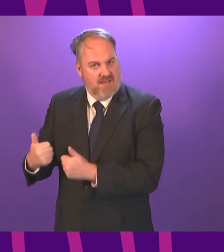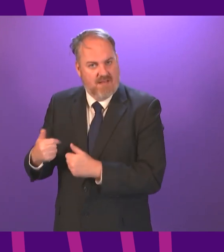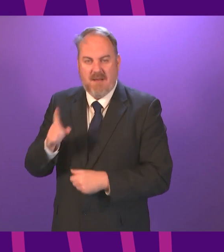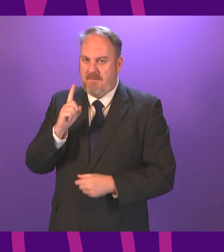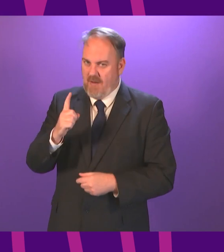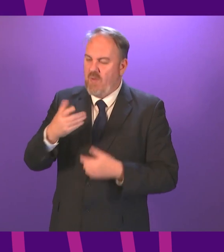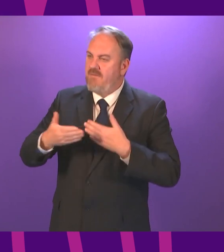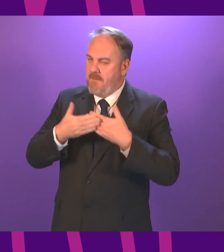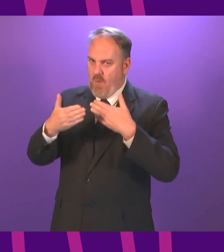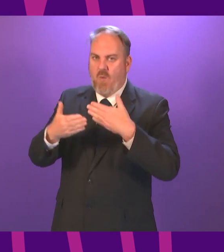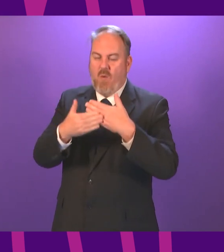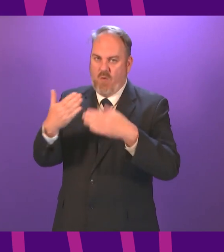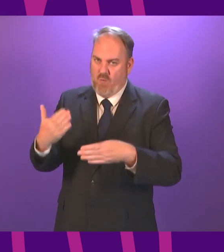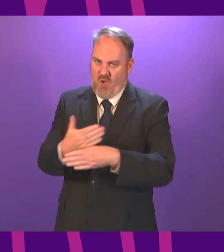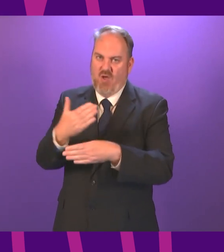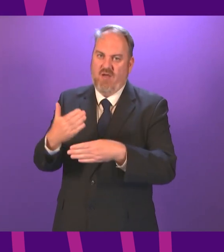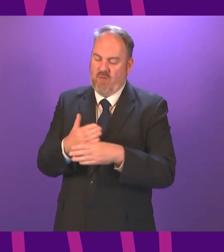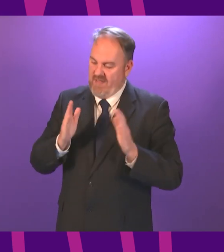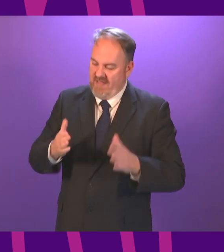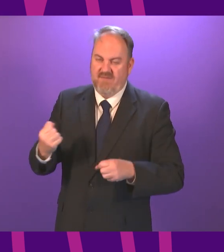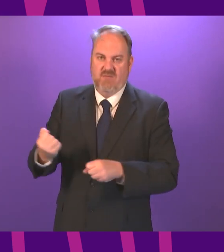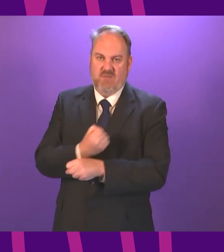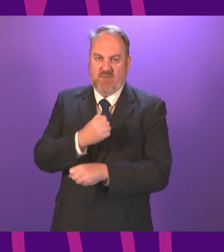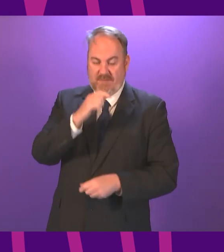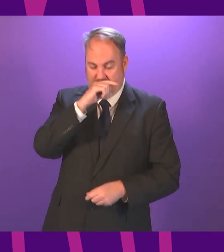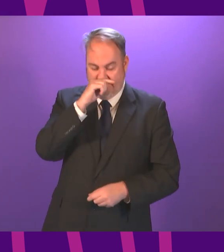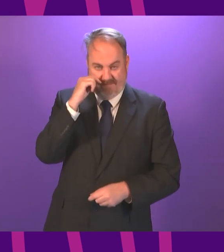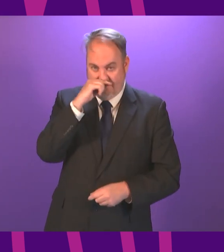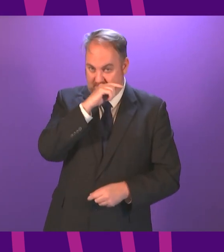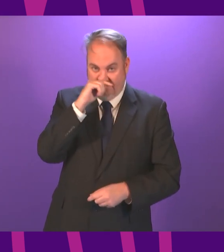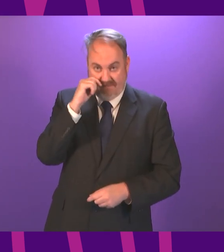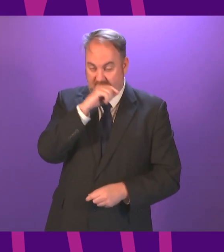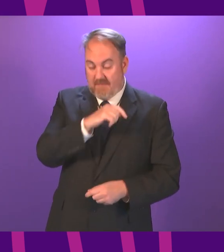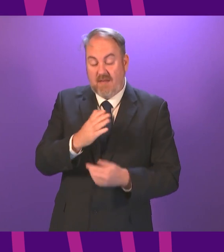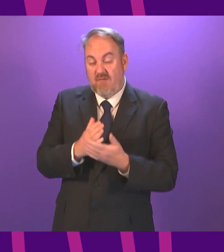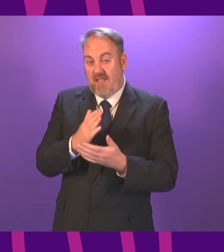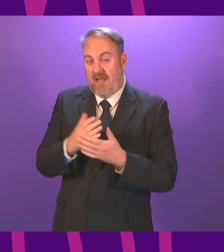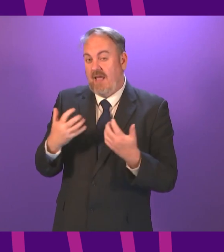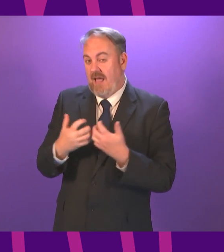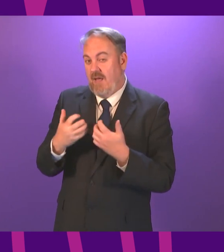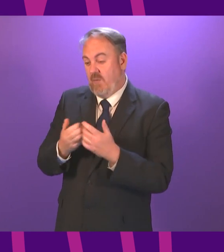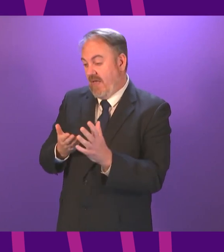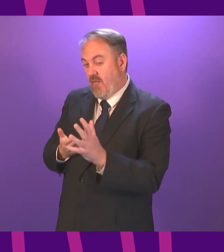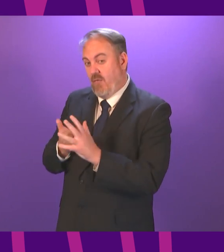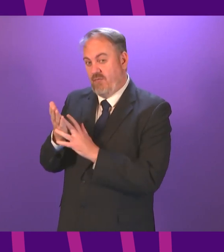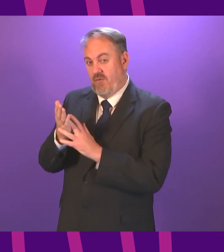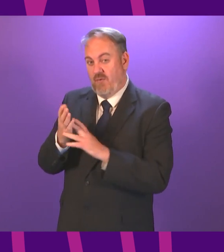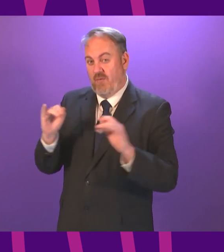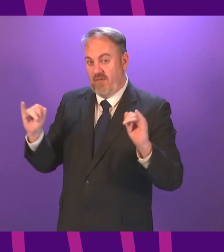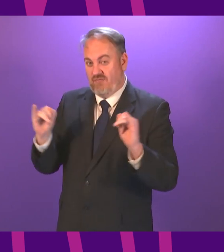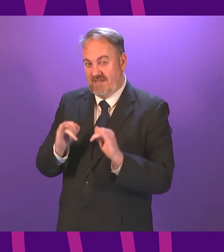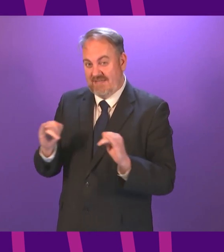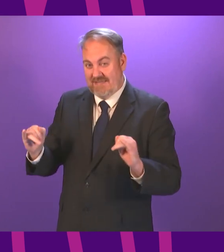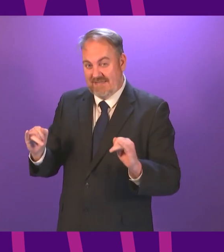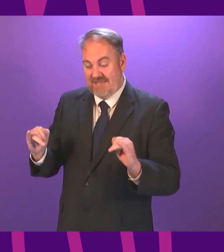have a long way to go. The way we are going to get through this crisis in those hotspot areas is not by having perpetual